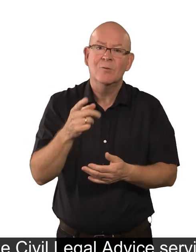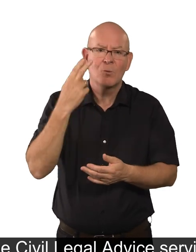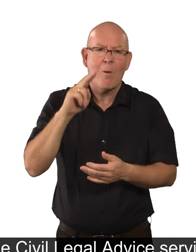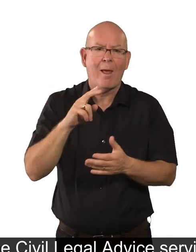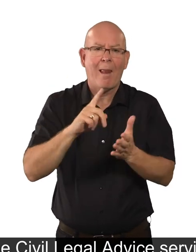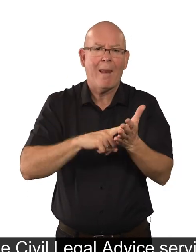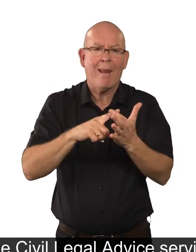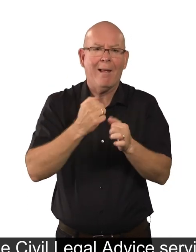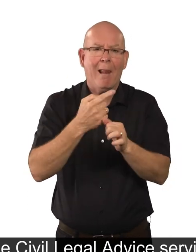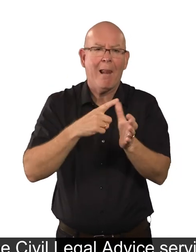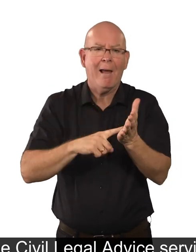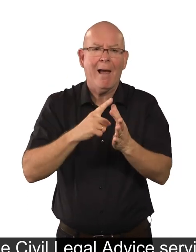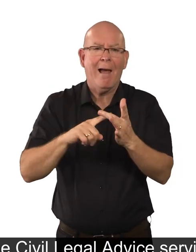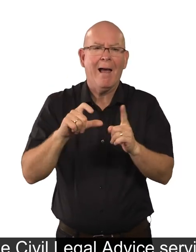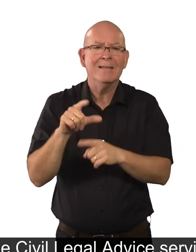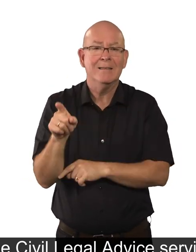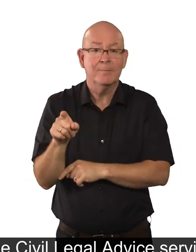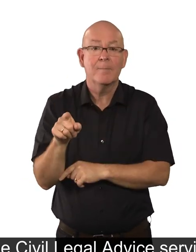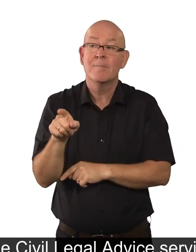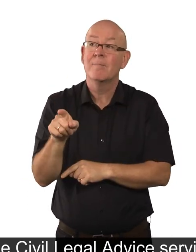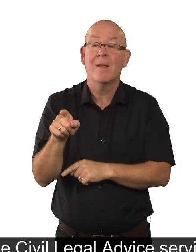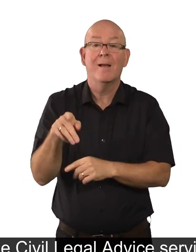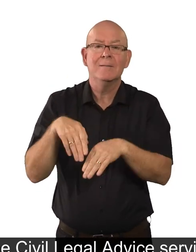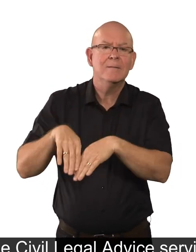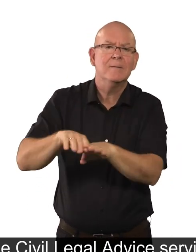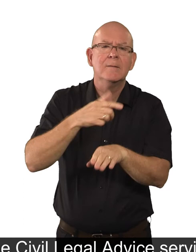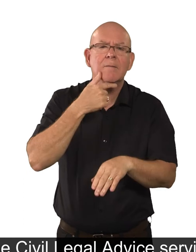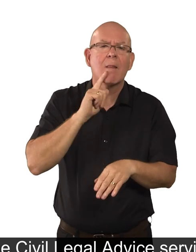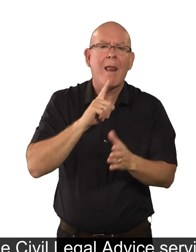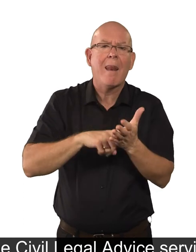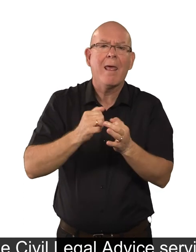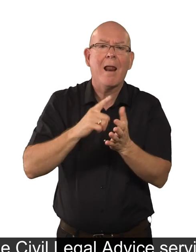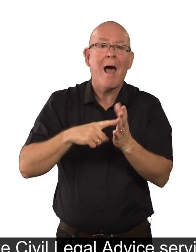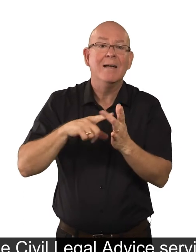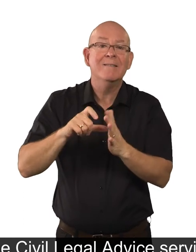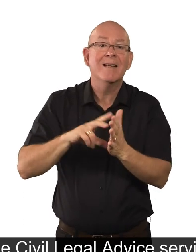And the Civil Legal Advice Service can help people to understand what to do.